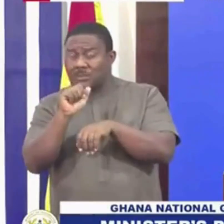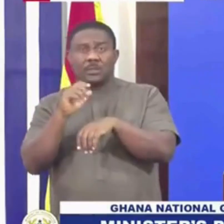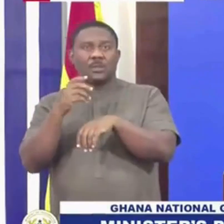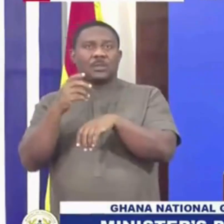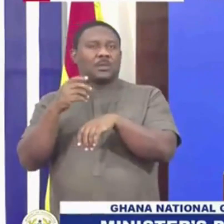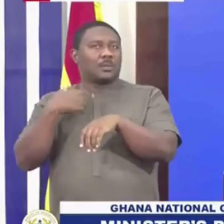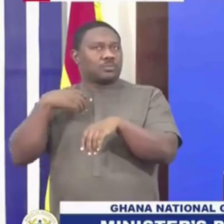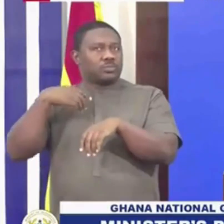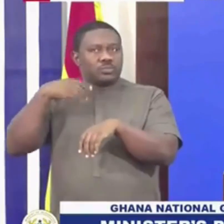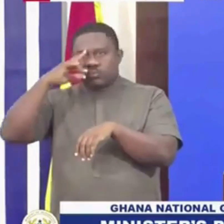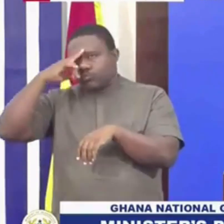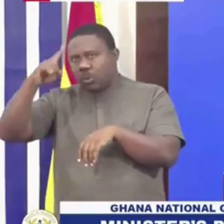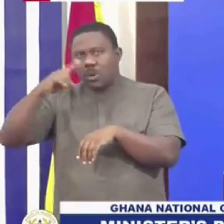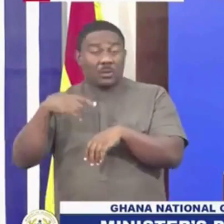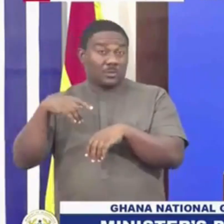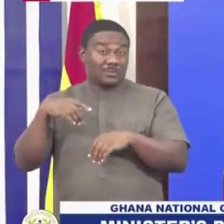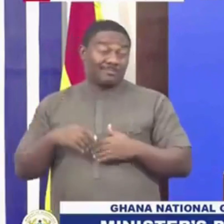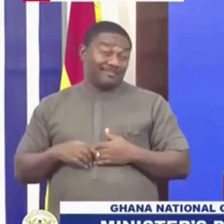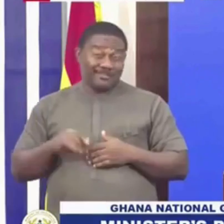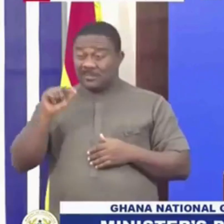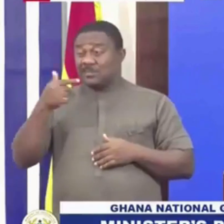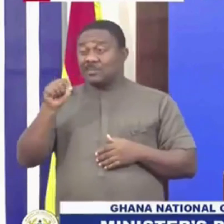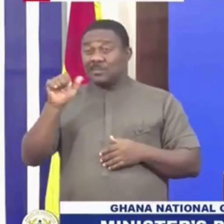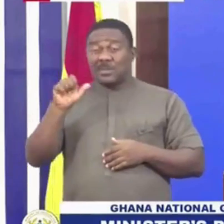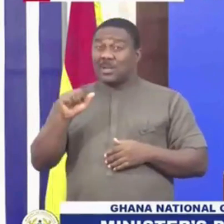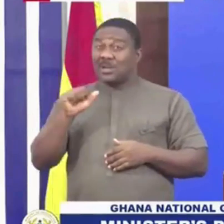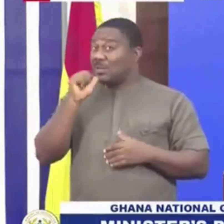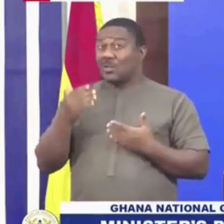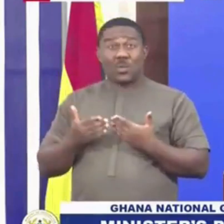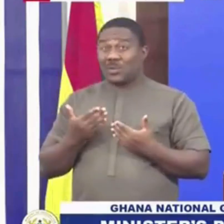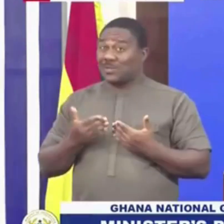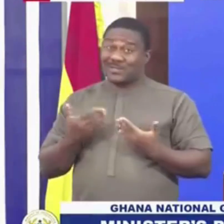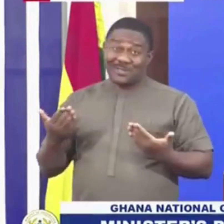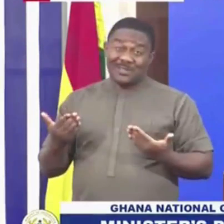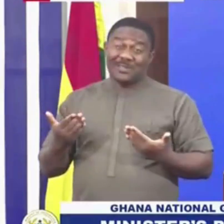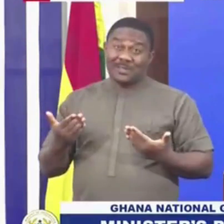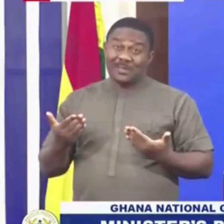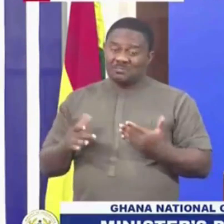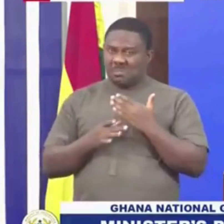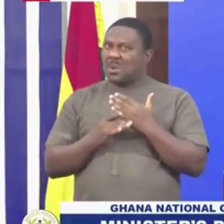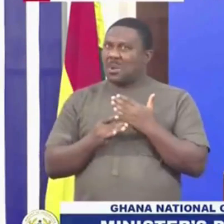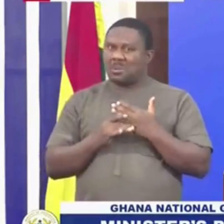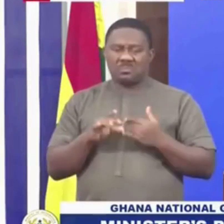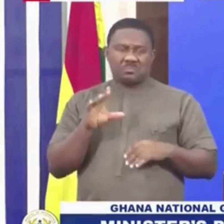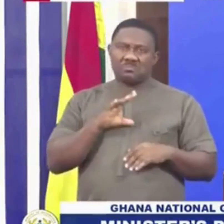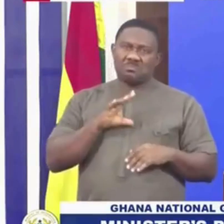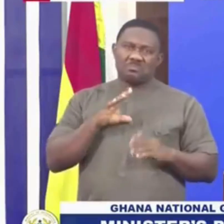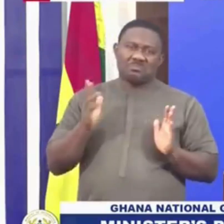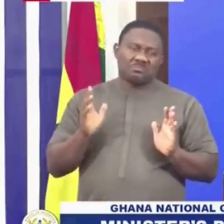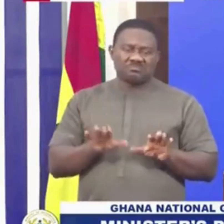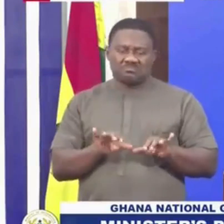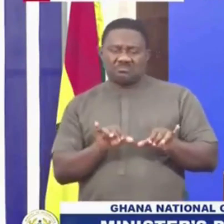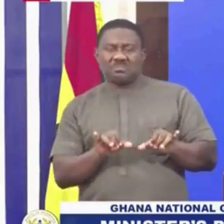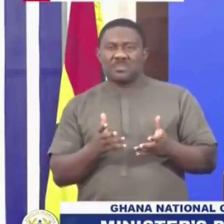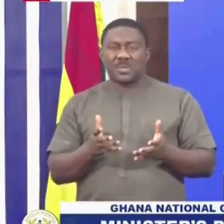gas, handling gas is certainly more difficult than handling oil. Oil is more quiet and just lies